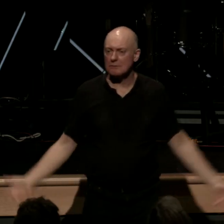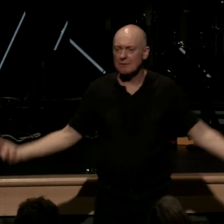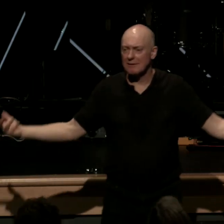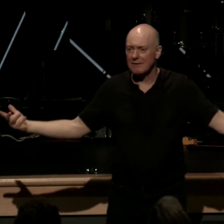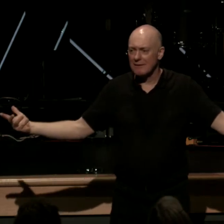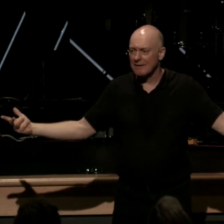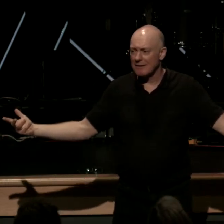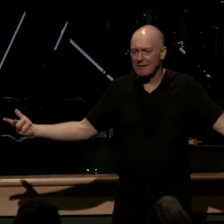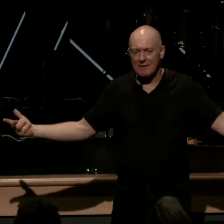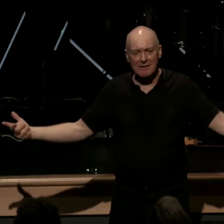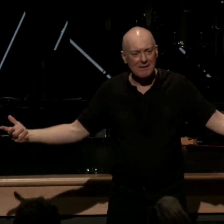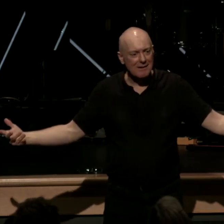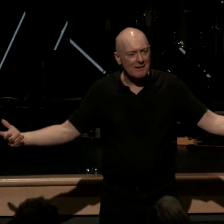but see it's all a system of works